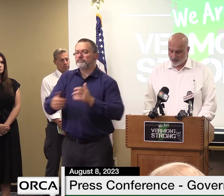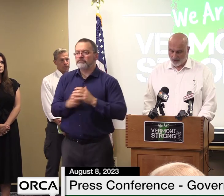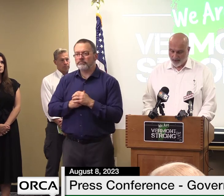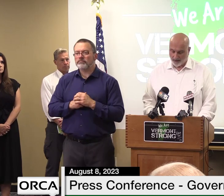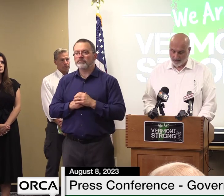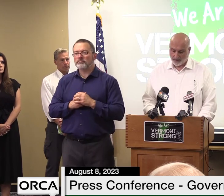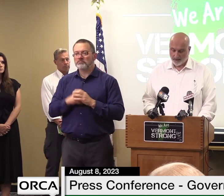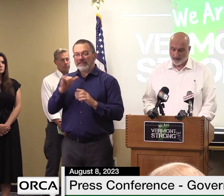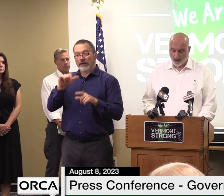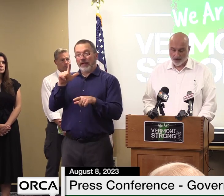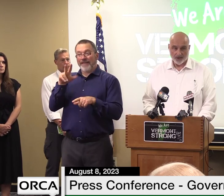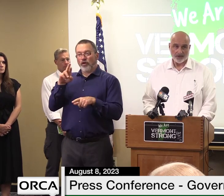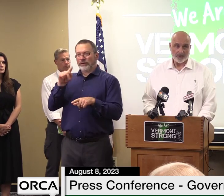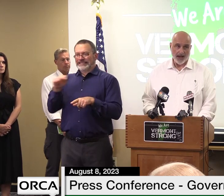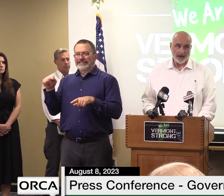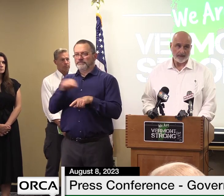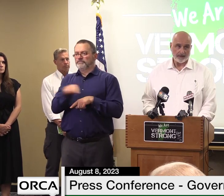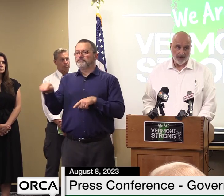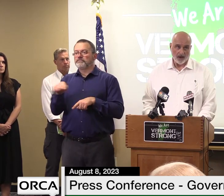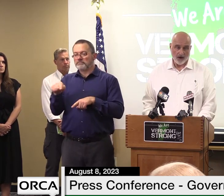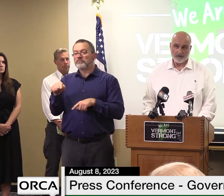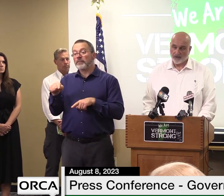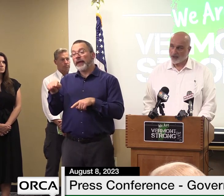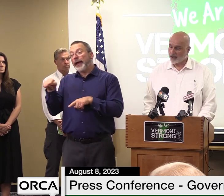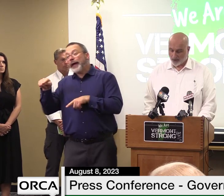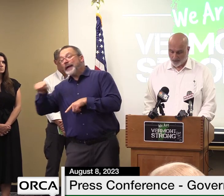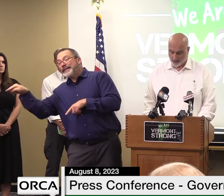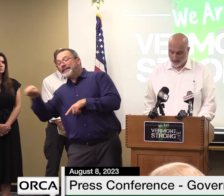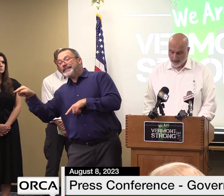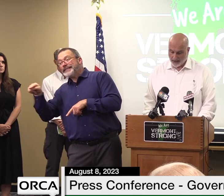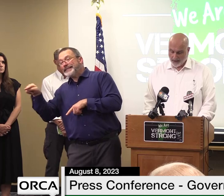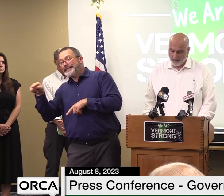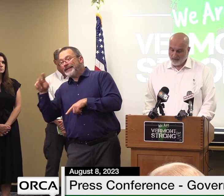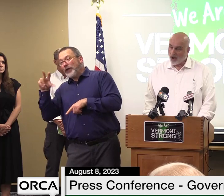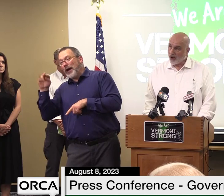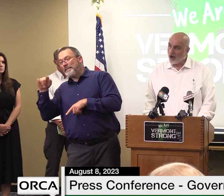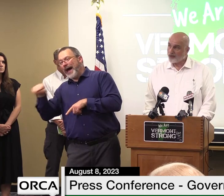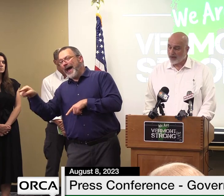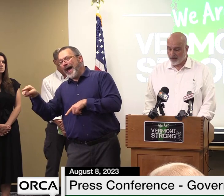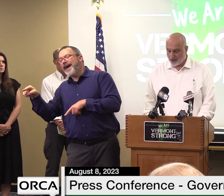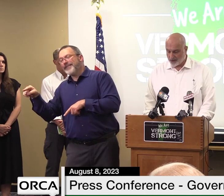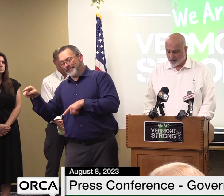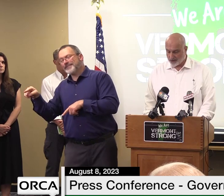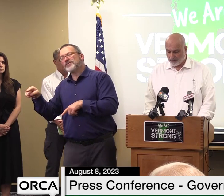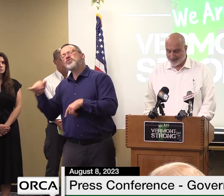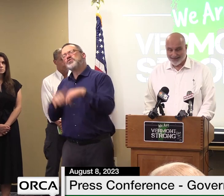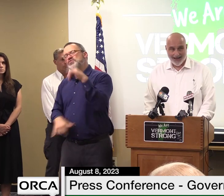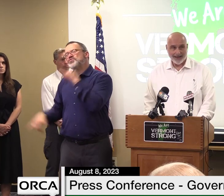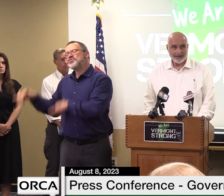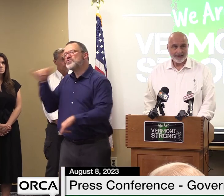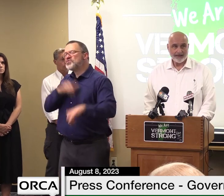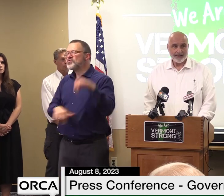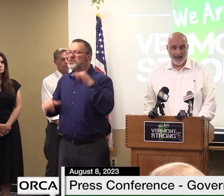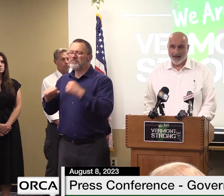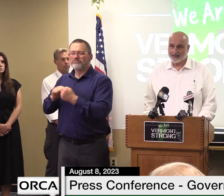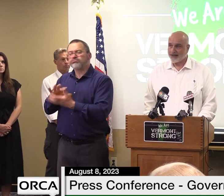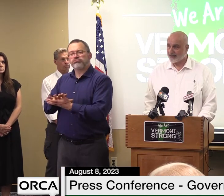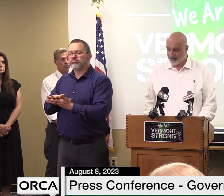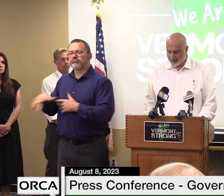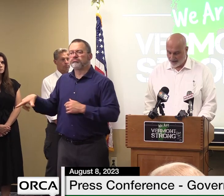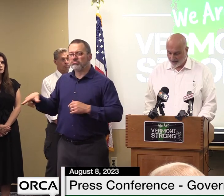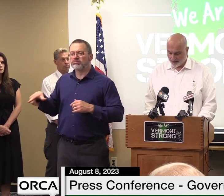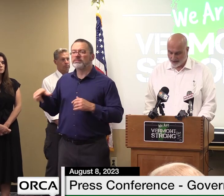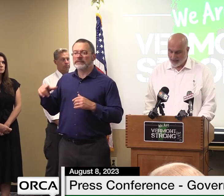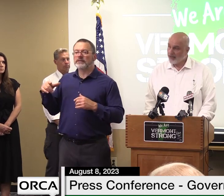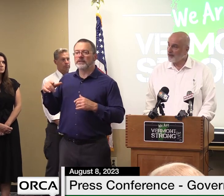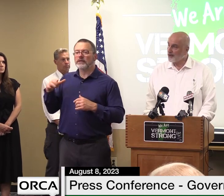segments of the trail are just that they are fully closed all trail users must not access